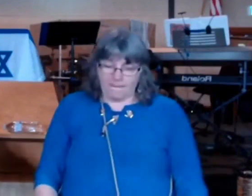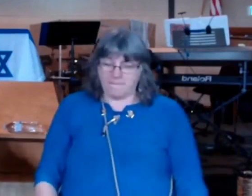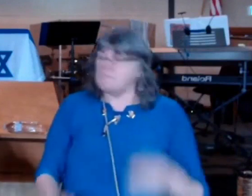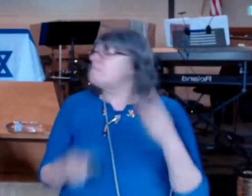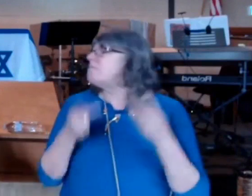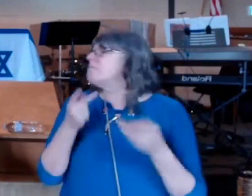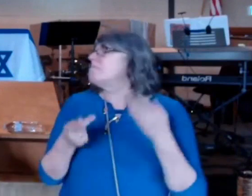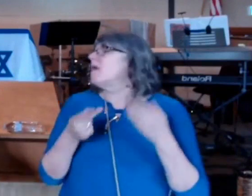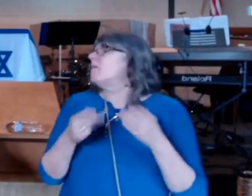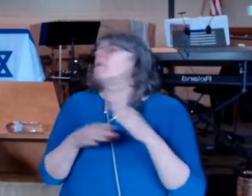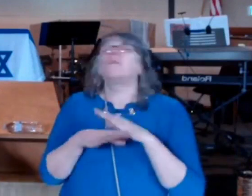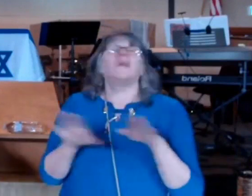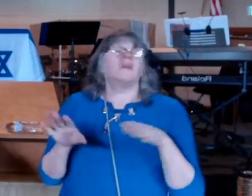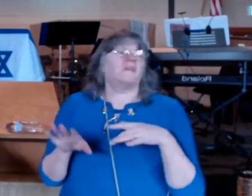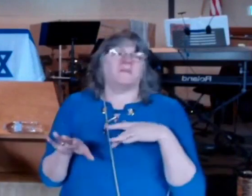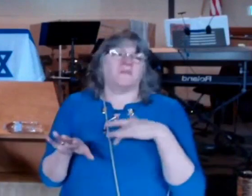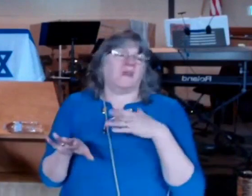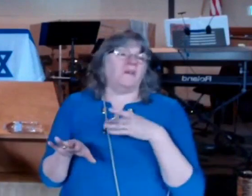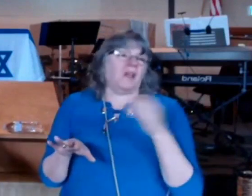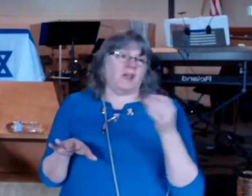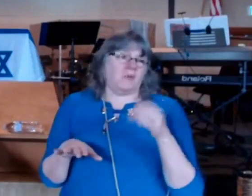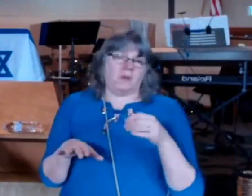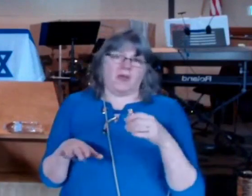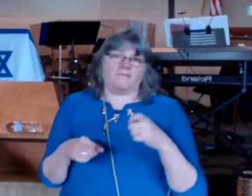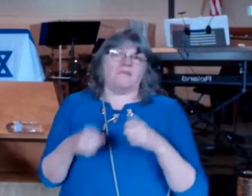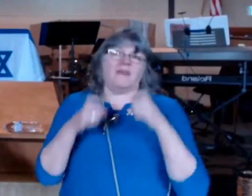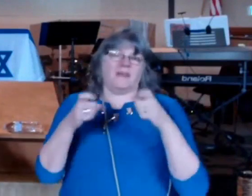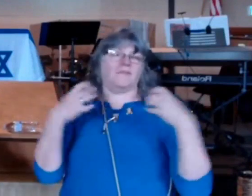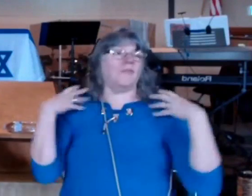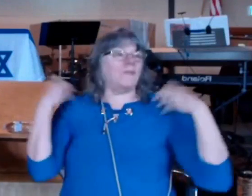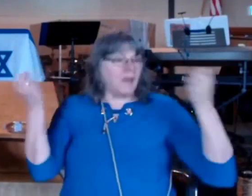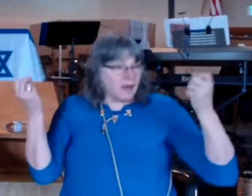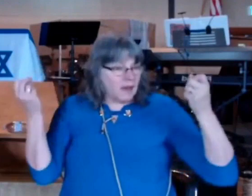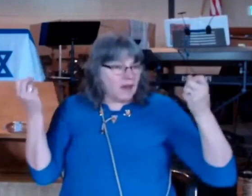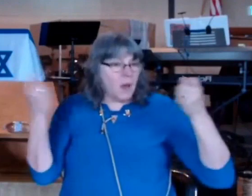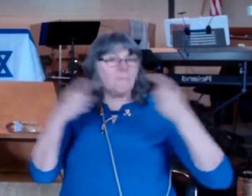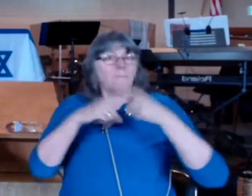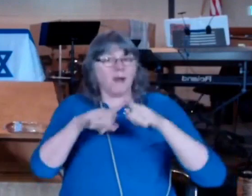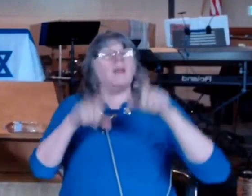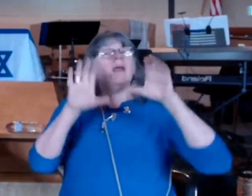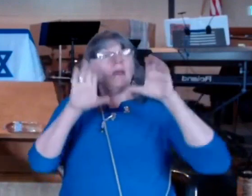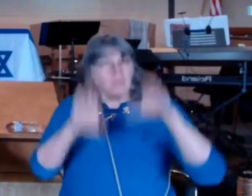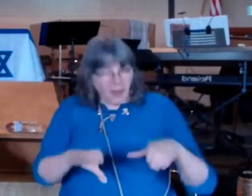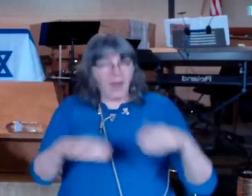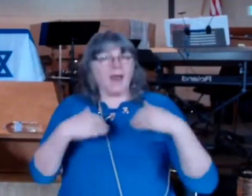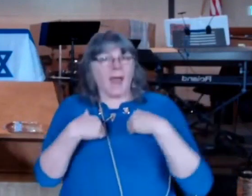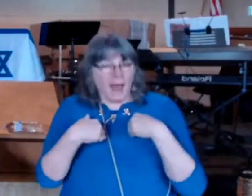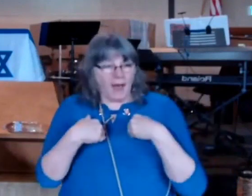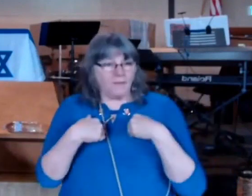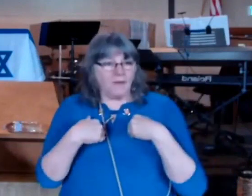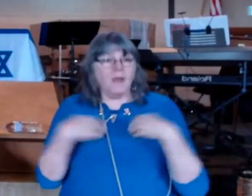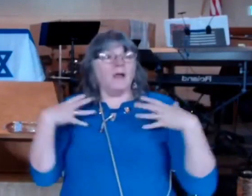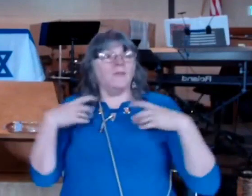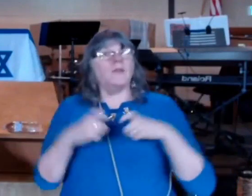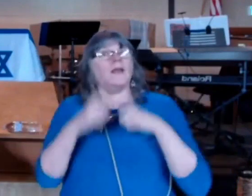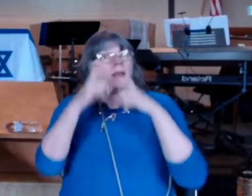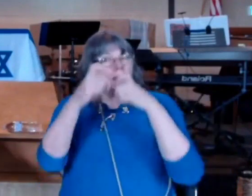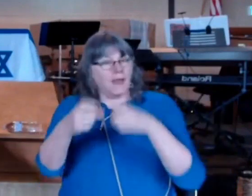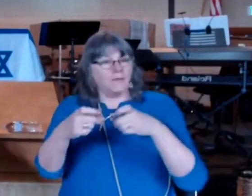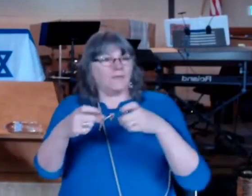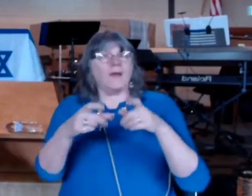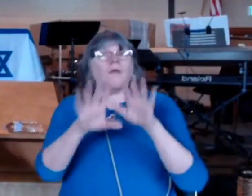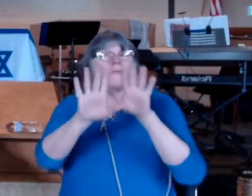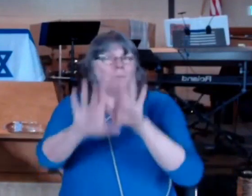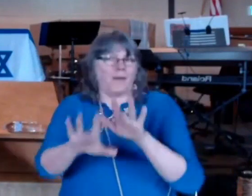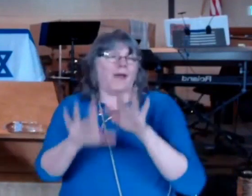feel like we have the gift of healing but we can have the gift of compassion we may not feel like we can restore or to